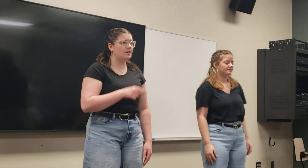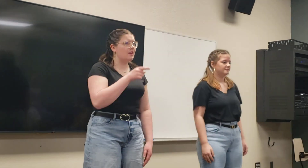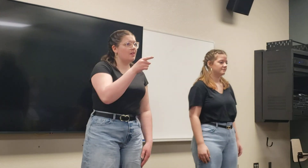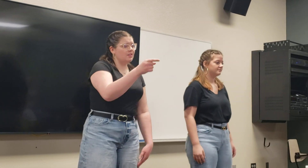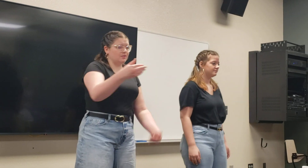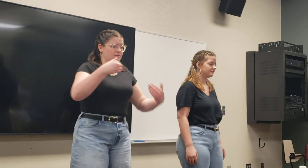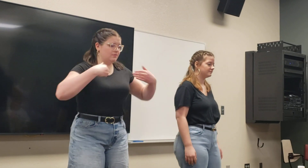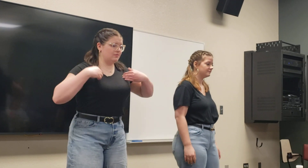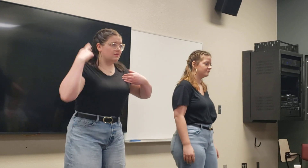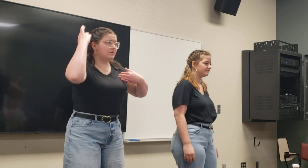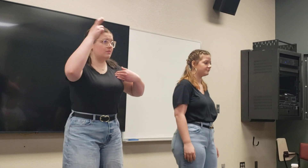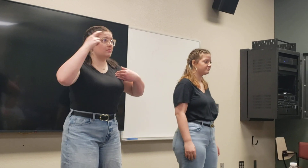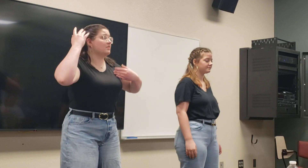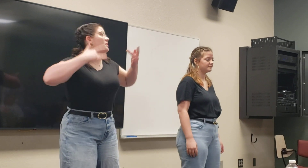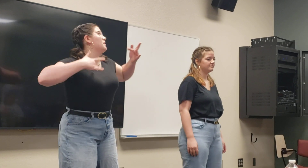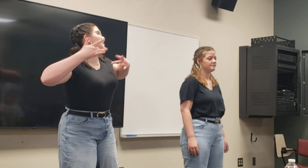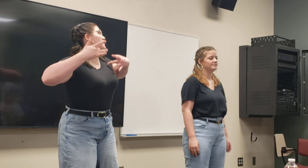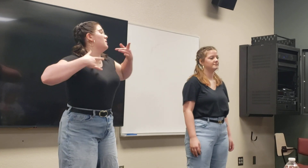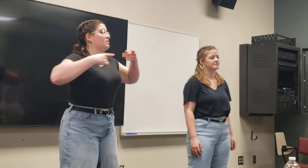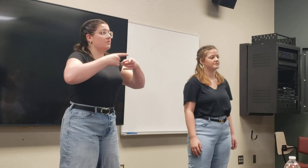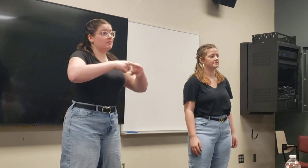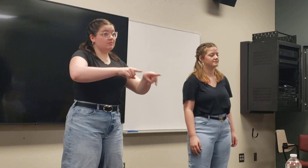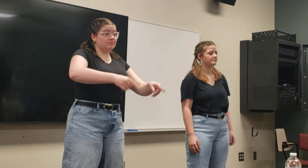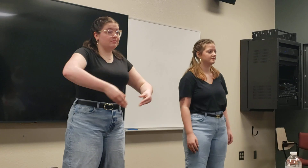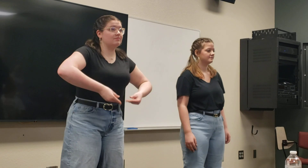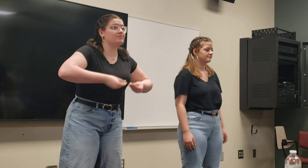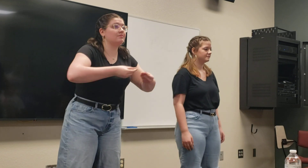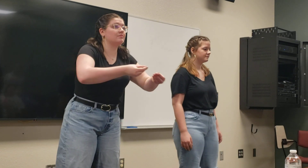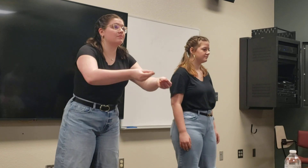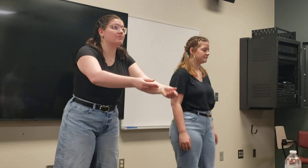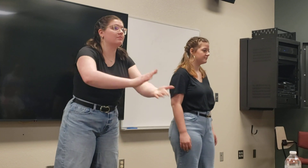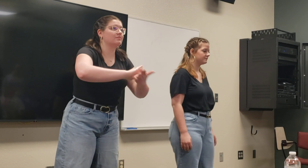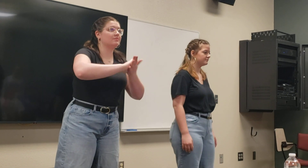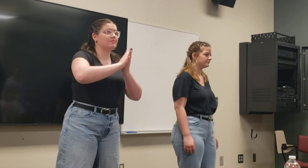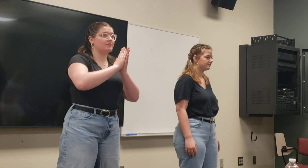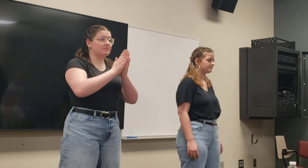You've got your reasons, but I hold your peace.